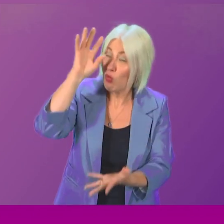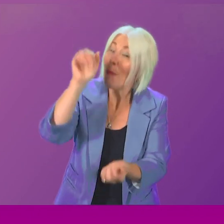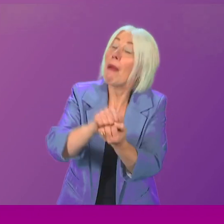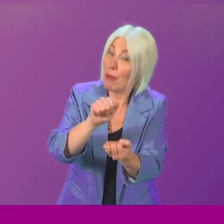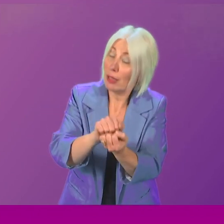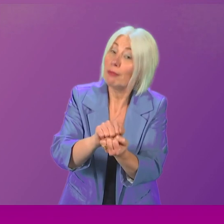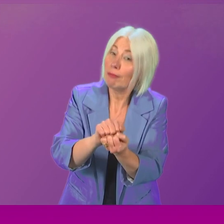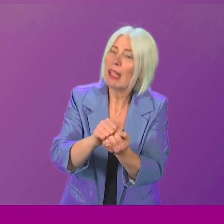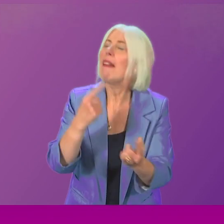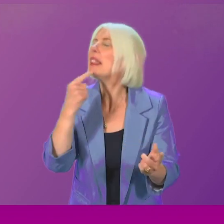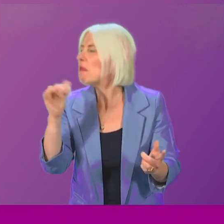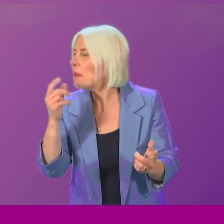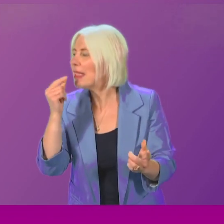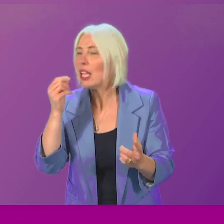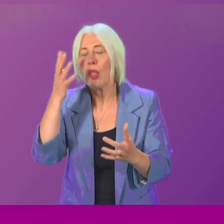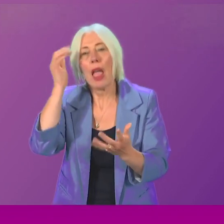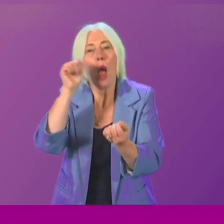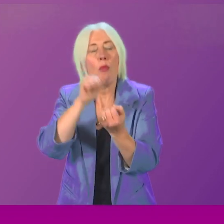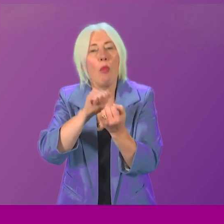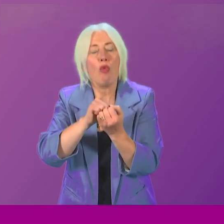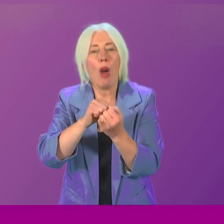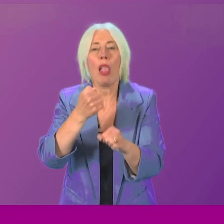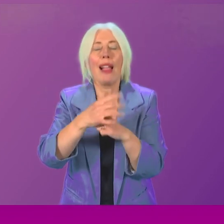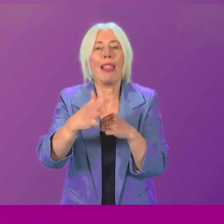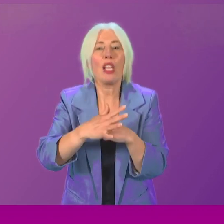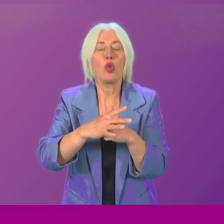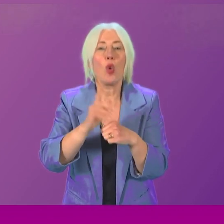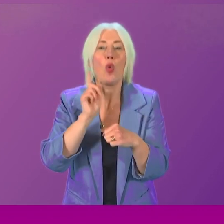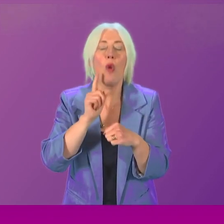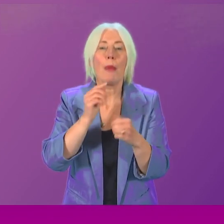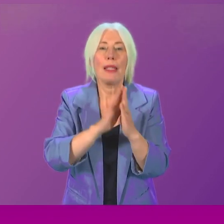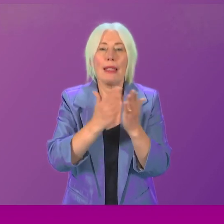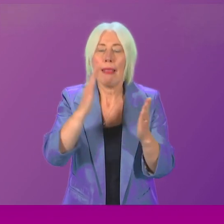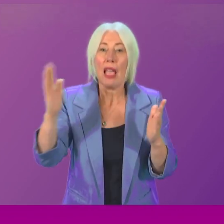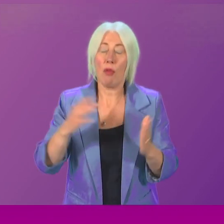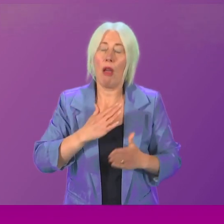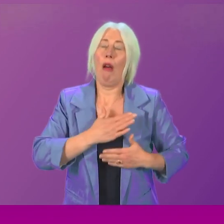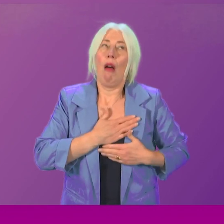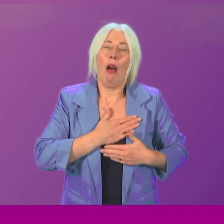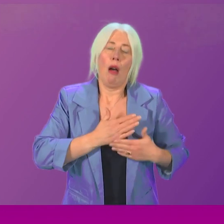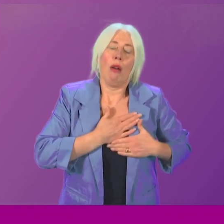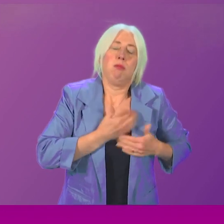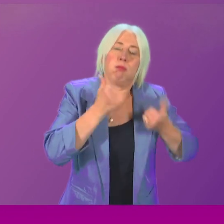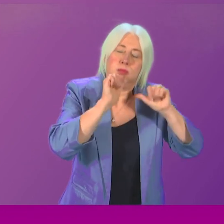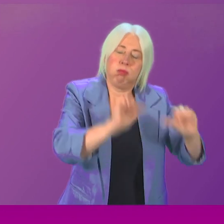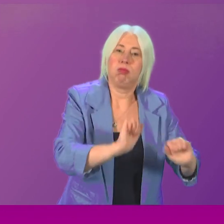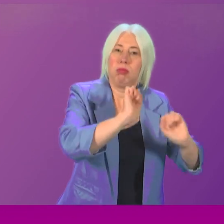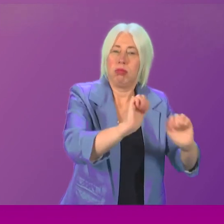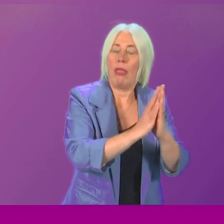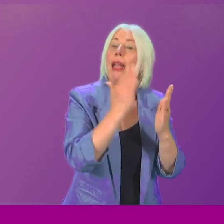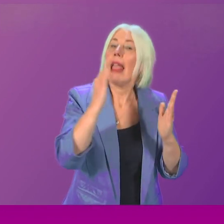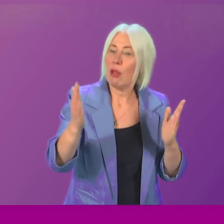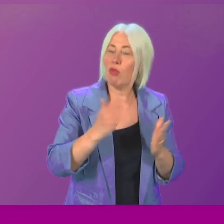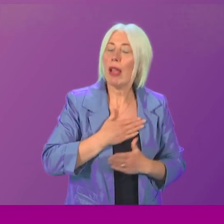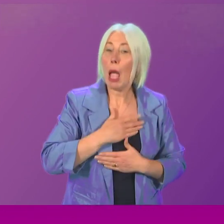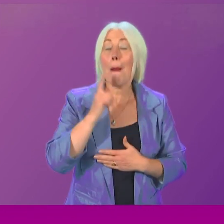suggestions of a memorial in the Glasgow Women's Library. I cannot speak for the library. It's an institution I have huge affection and respect for. But I